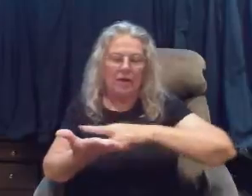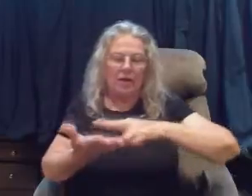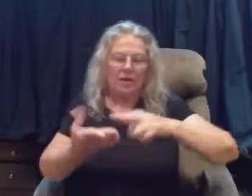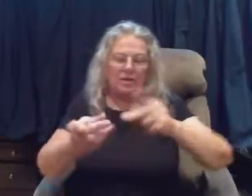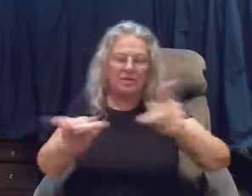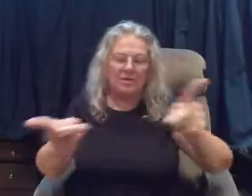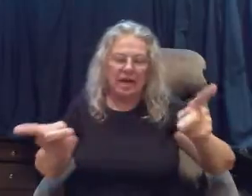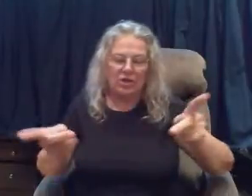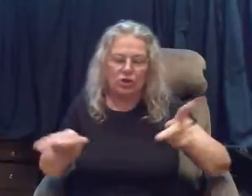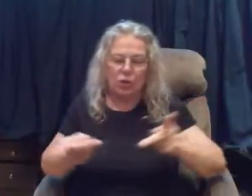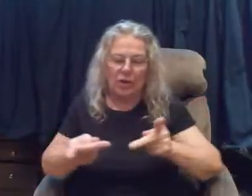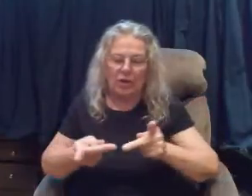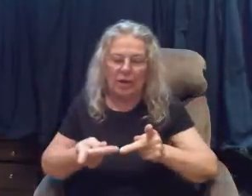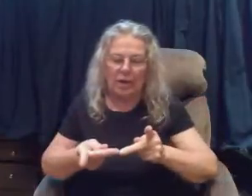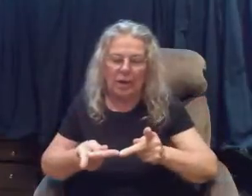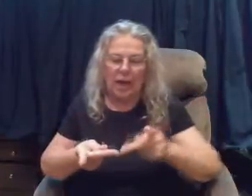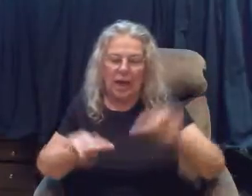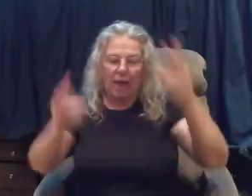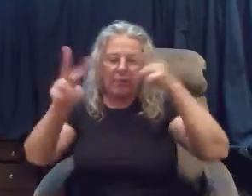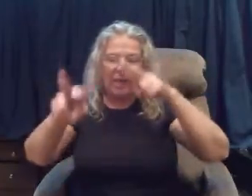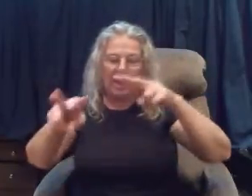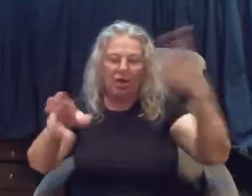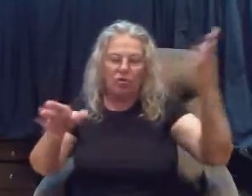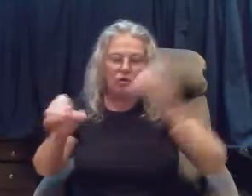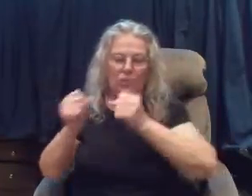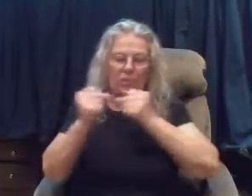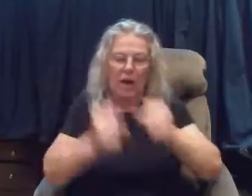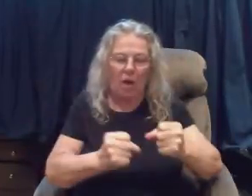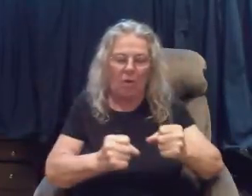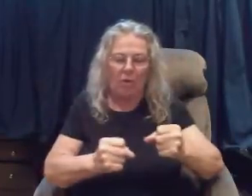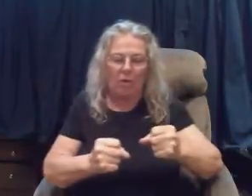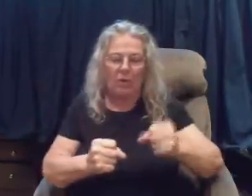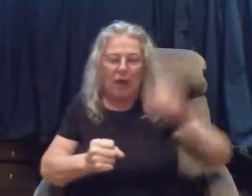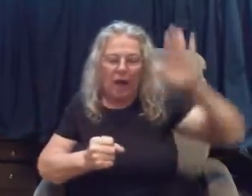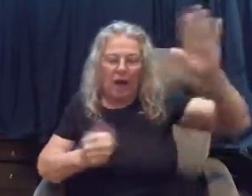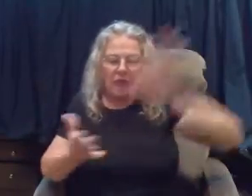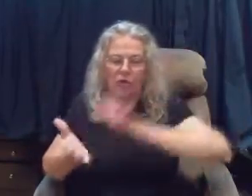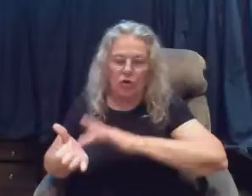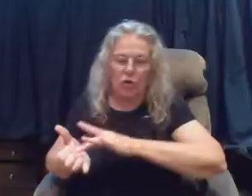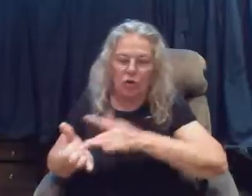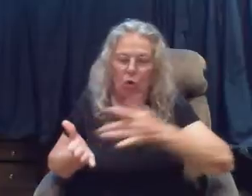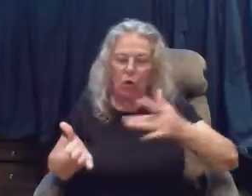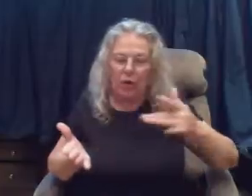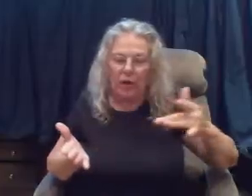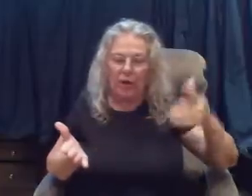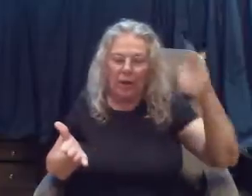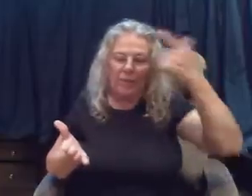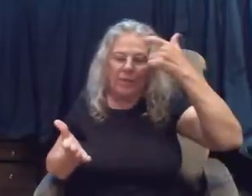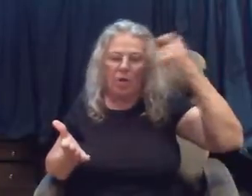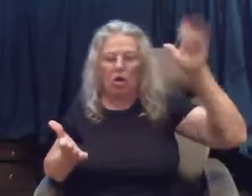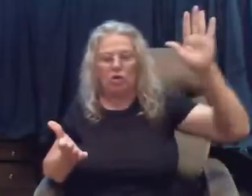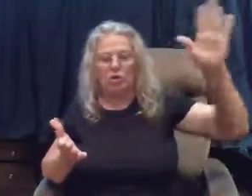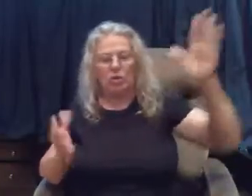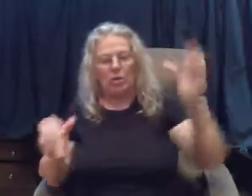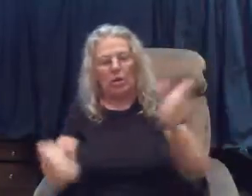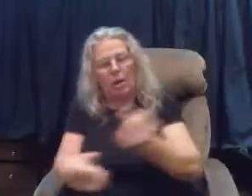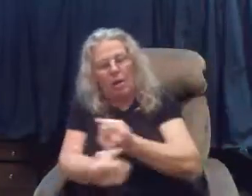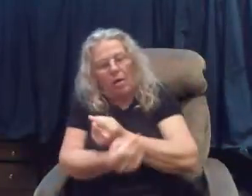sanctuary and beheld your power and your glory because your love